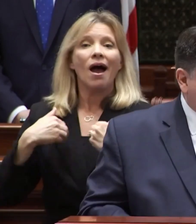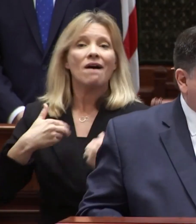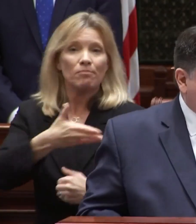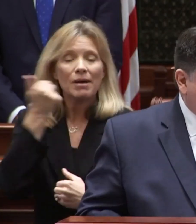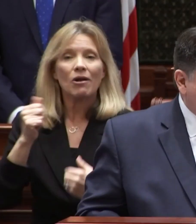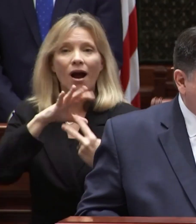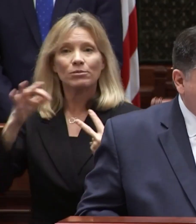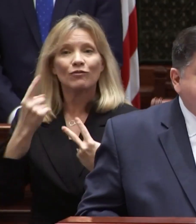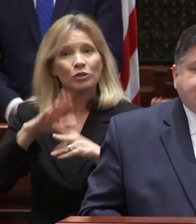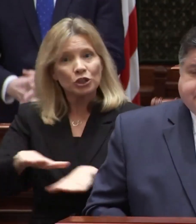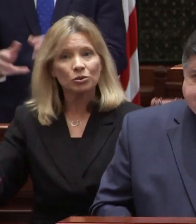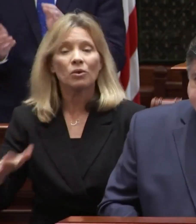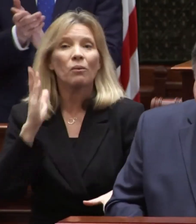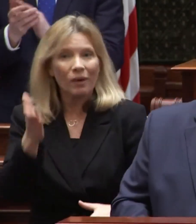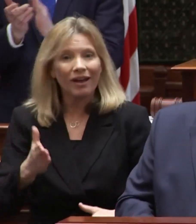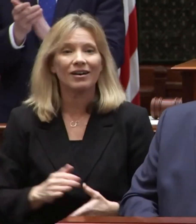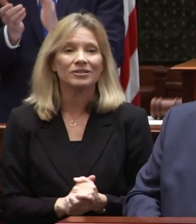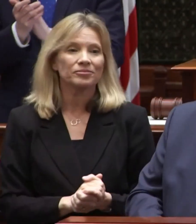options for their children